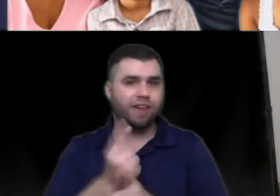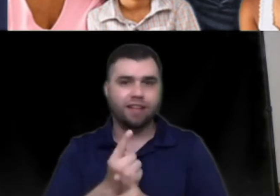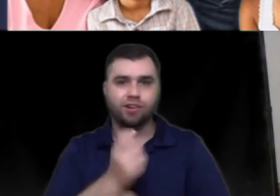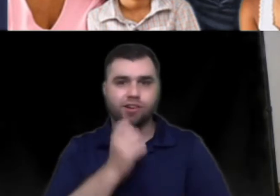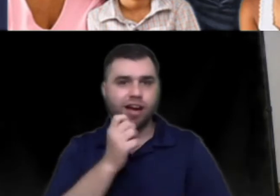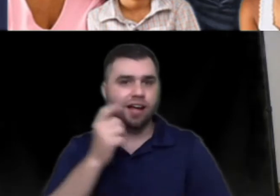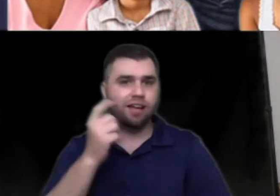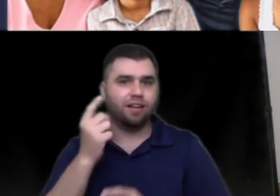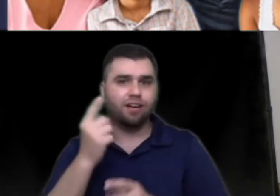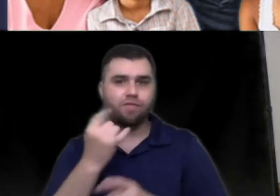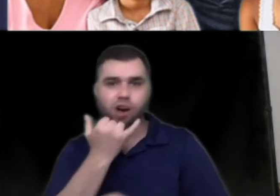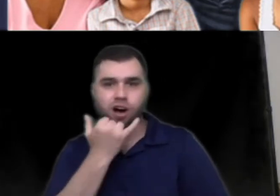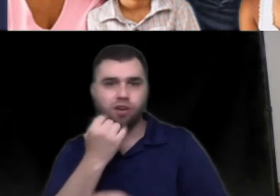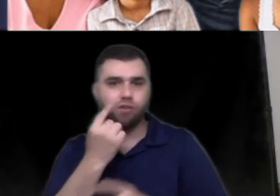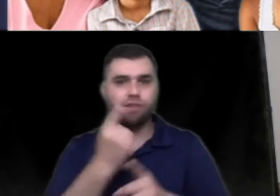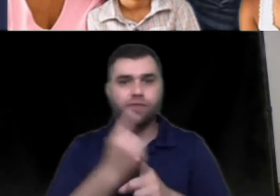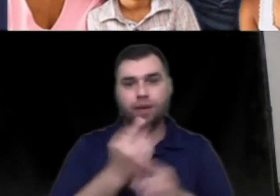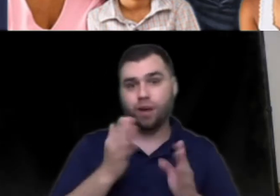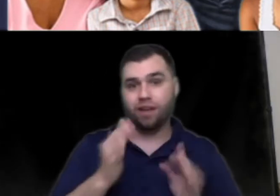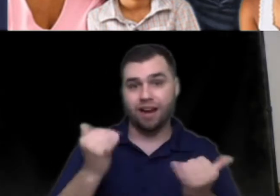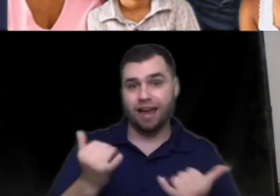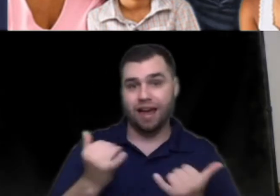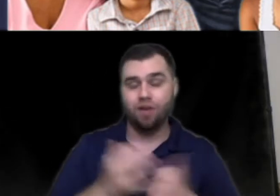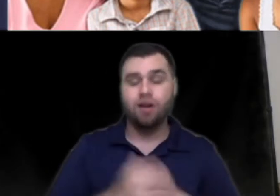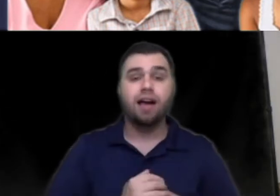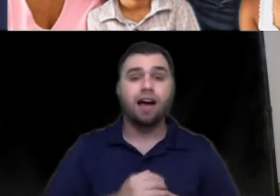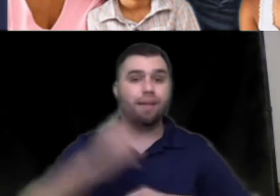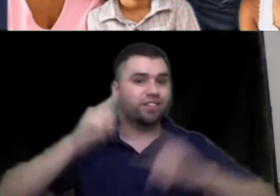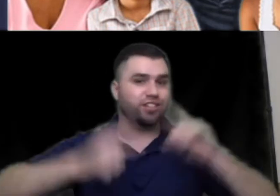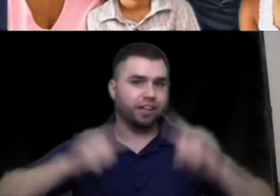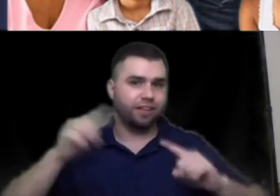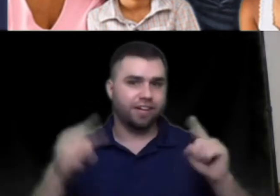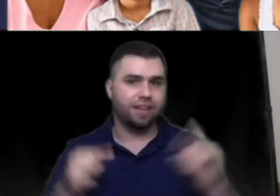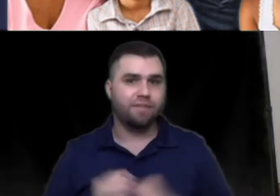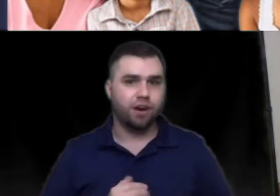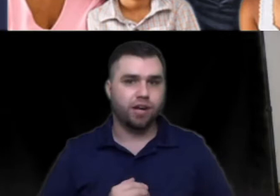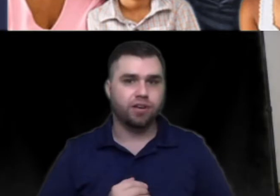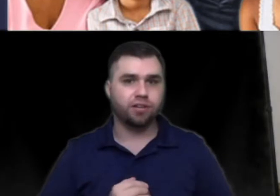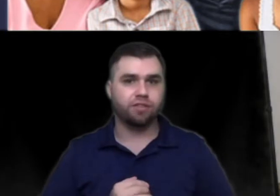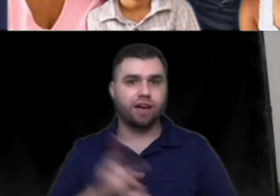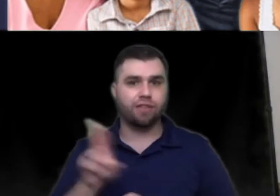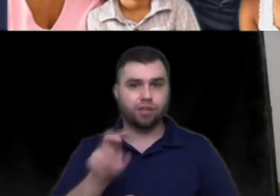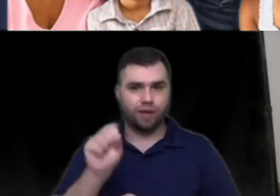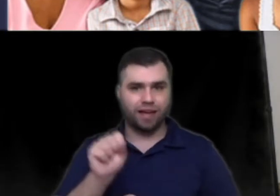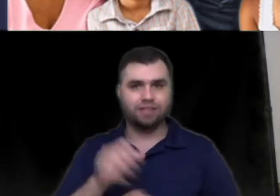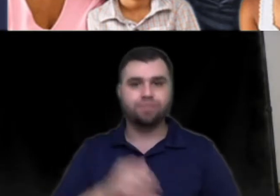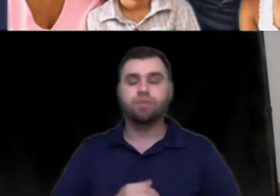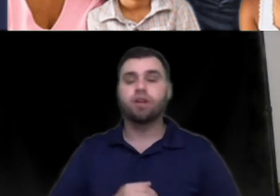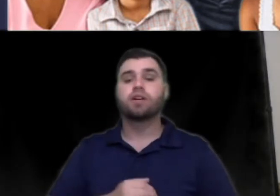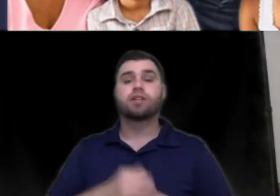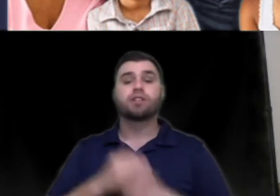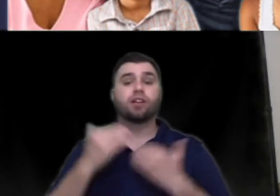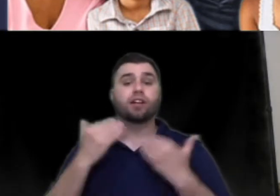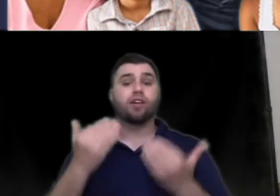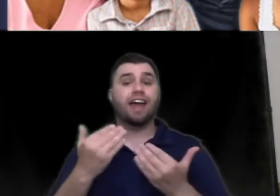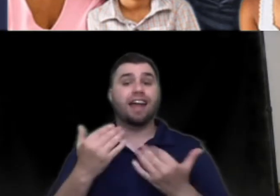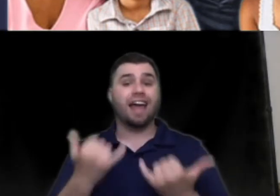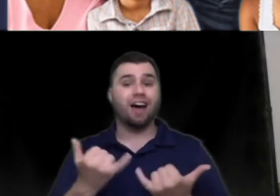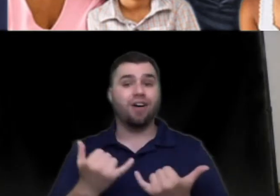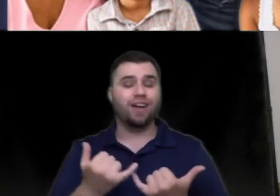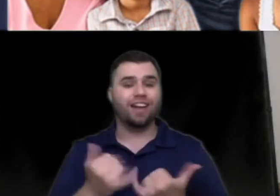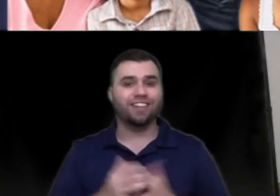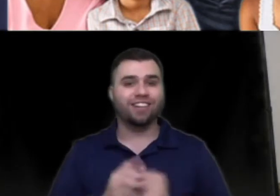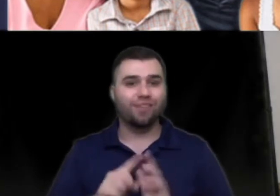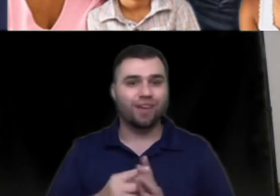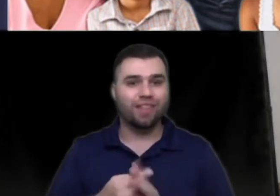correct there's not a wrong or right way right now it's just a different type of variations around the u.s. so let's go ahead now